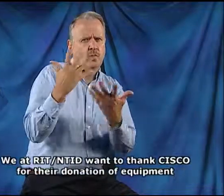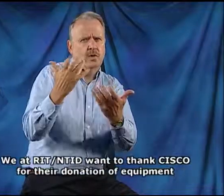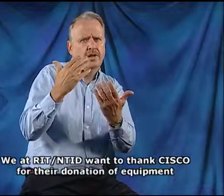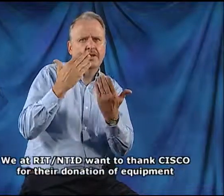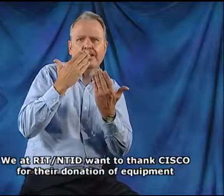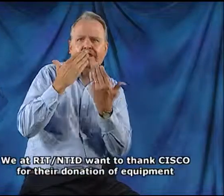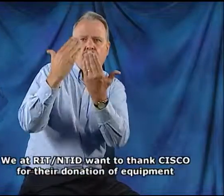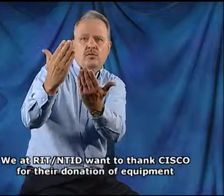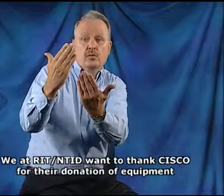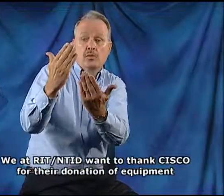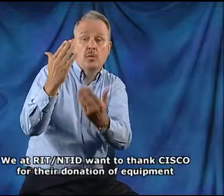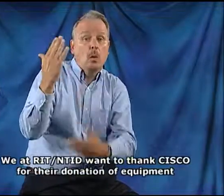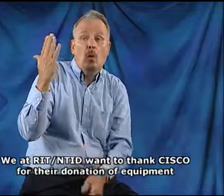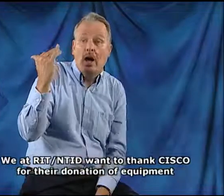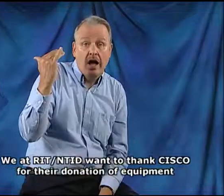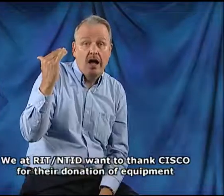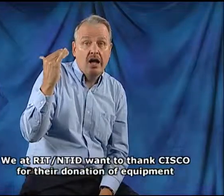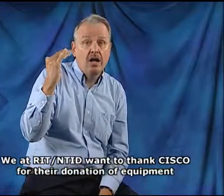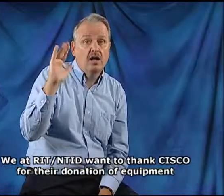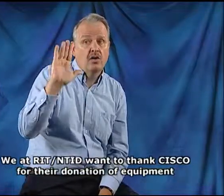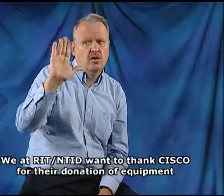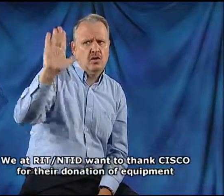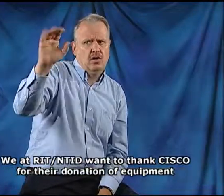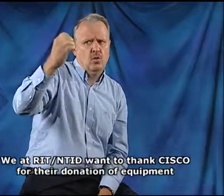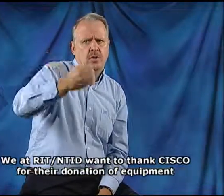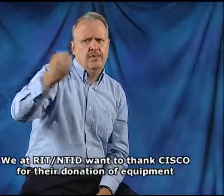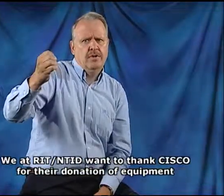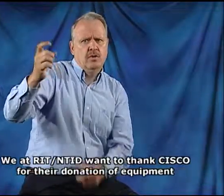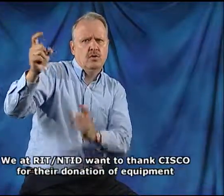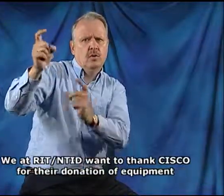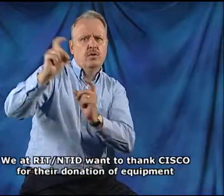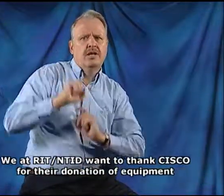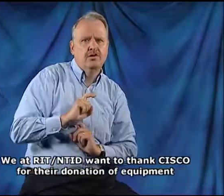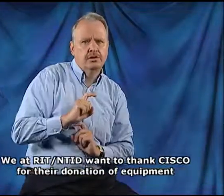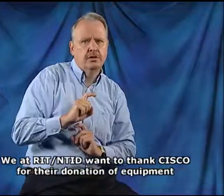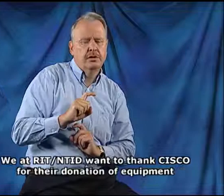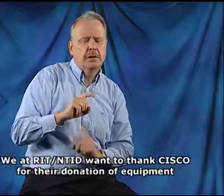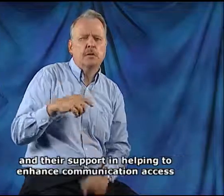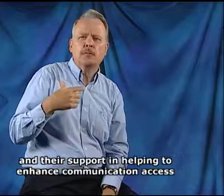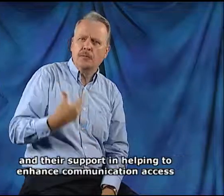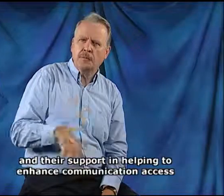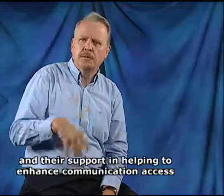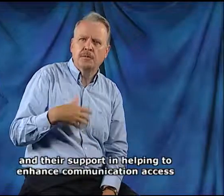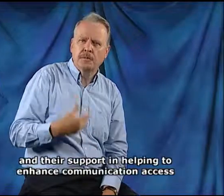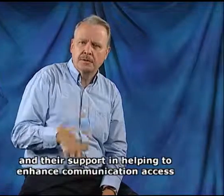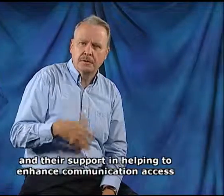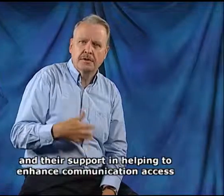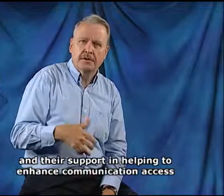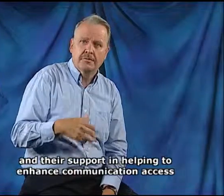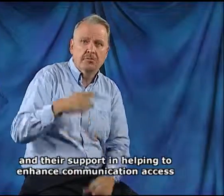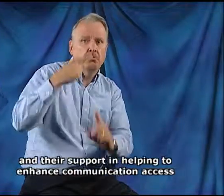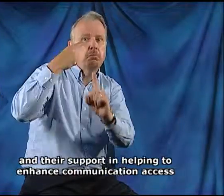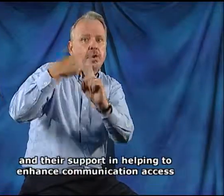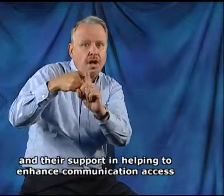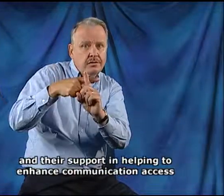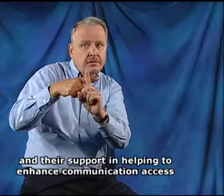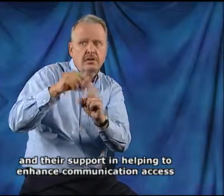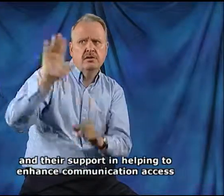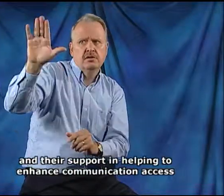We at RIT NTID want to thank Cisco for their donation of equipment and their support in helping to enhance